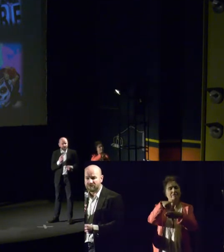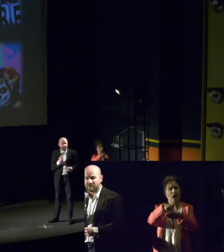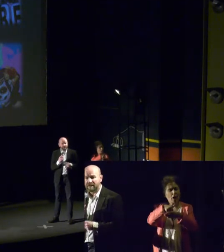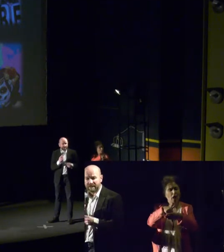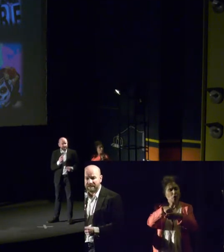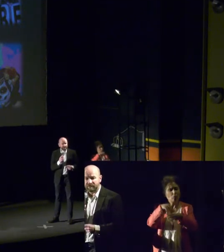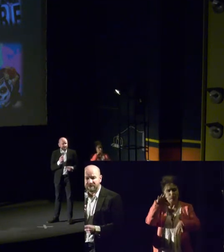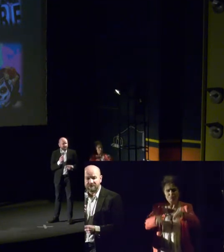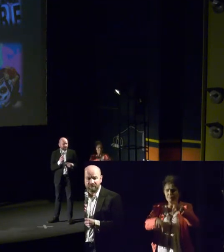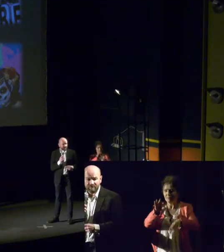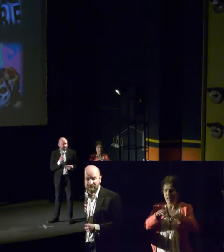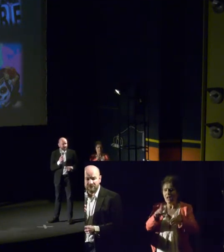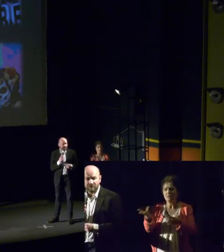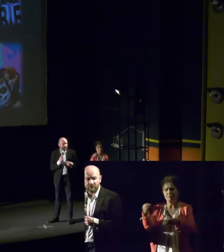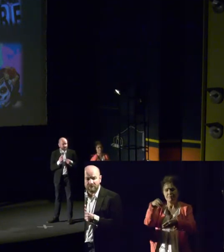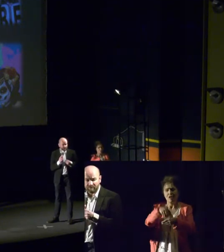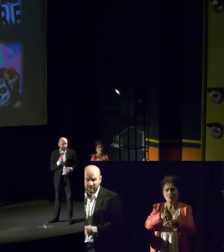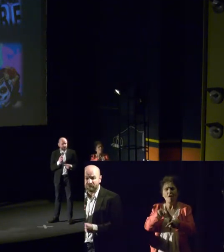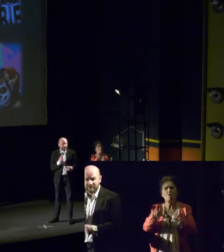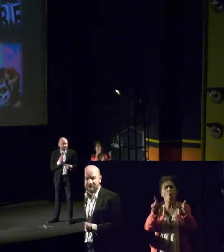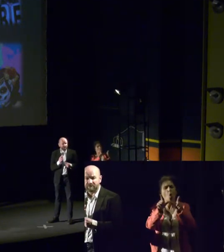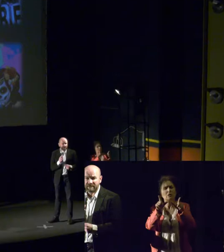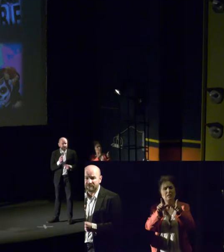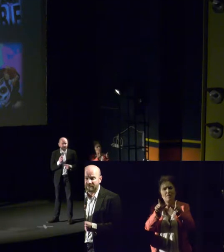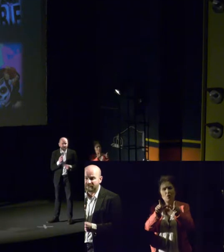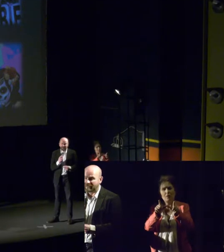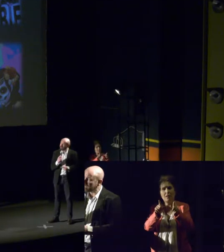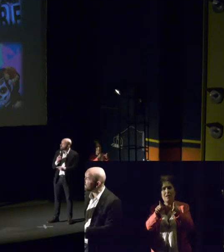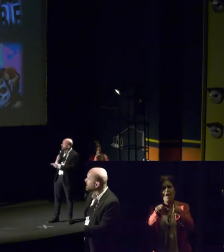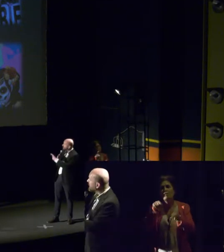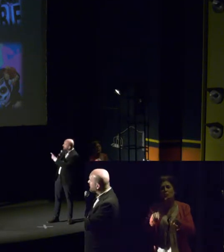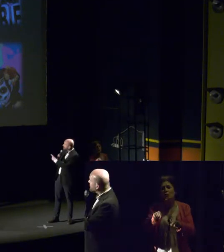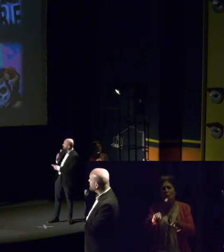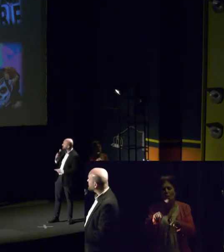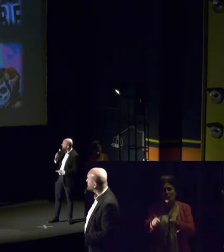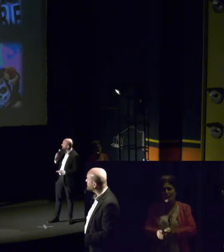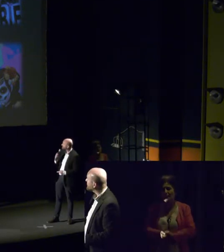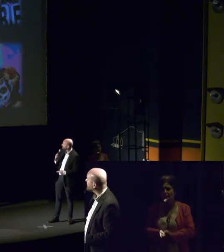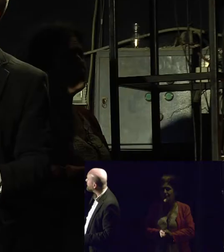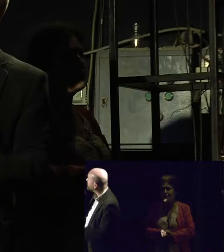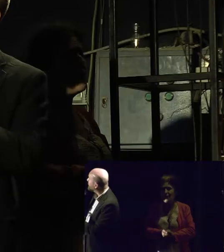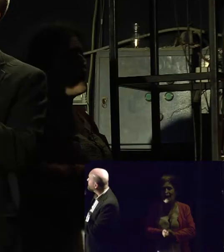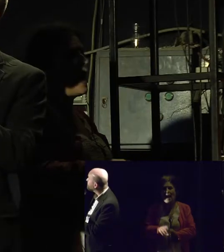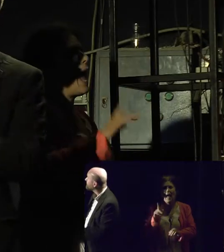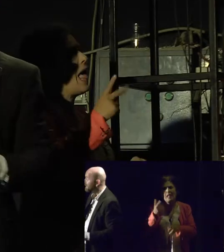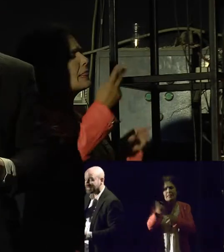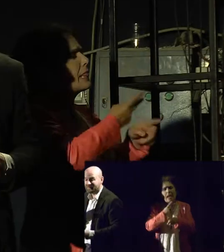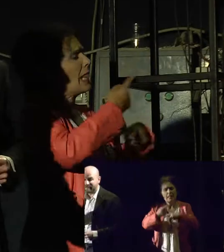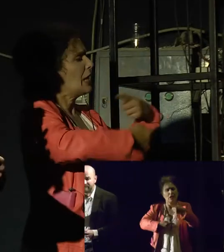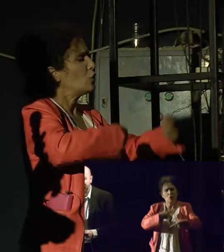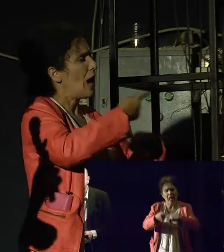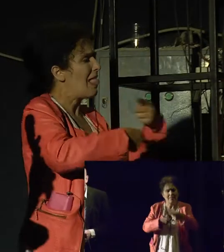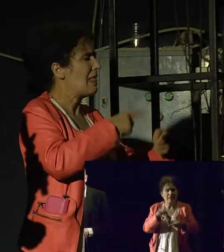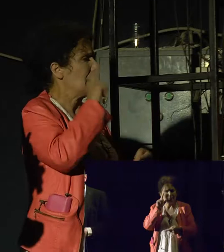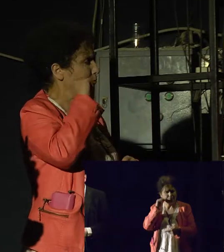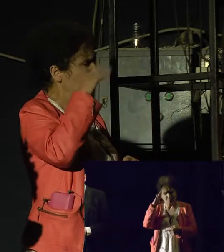Constitution a definition of marriage along traditional patriarchal lines. And just here we have in